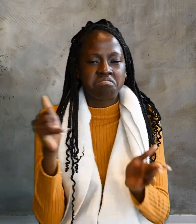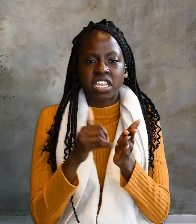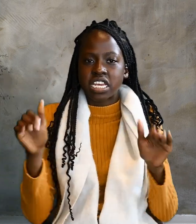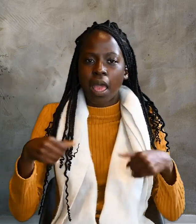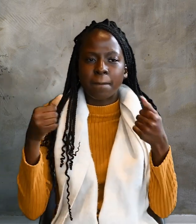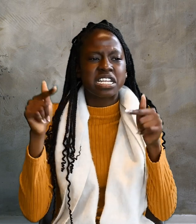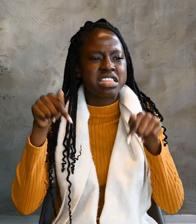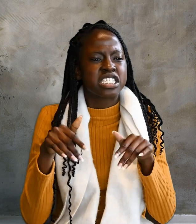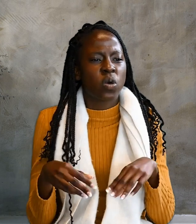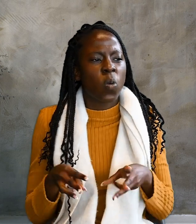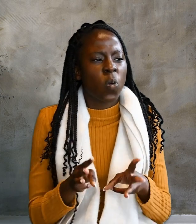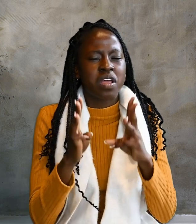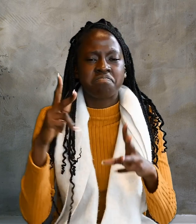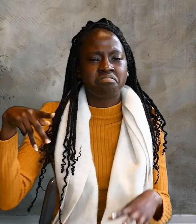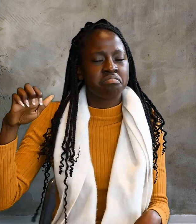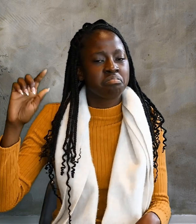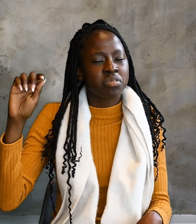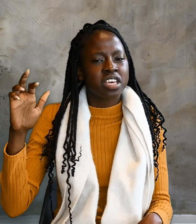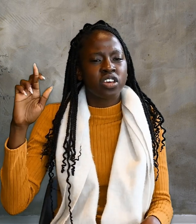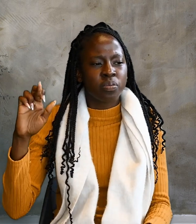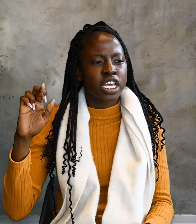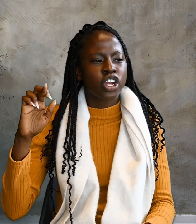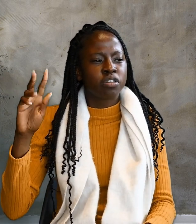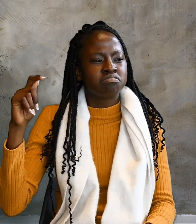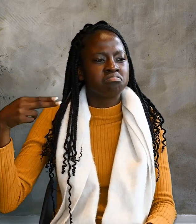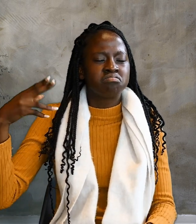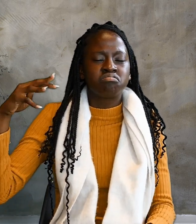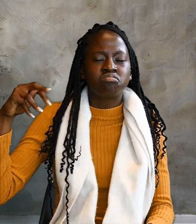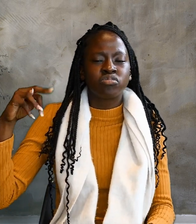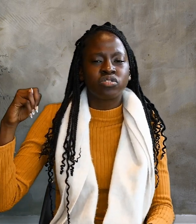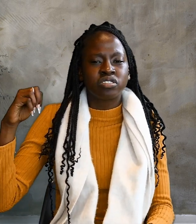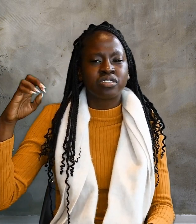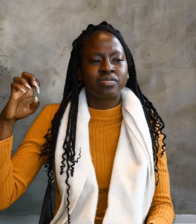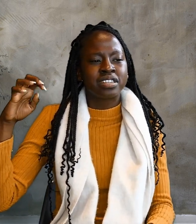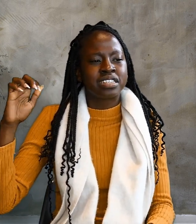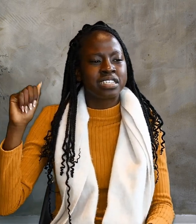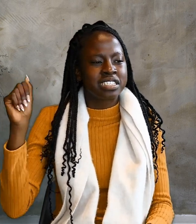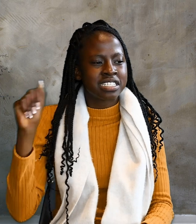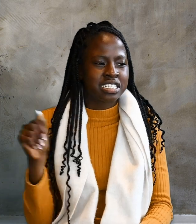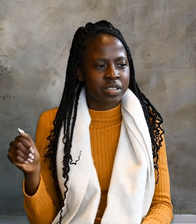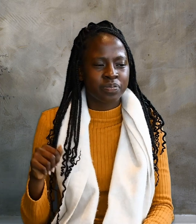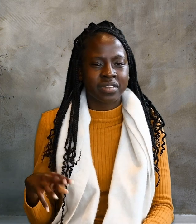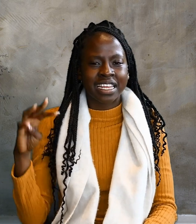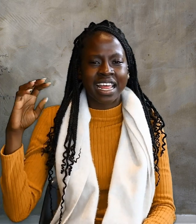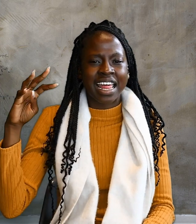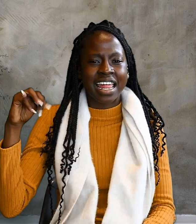It happened this way. Simon Peter, Thomas, Nathaniel from